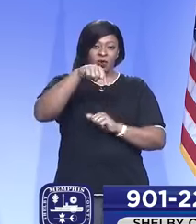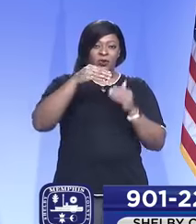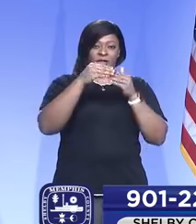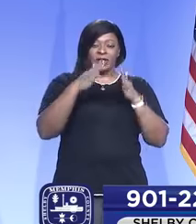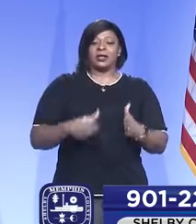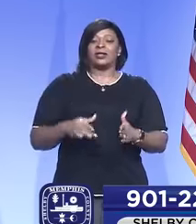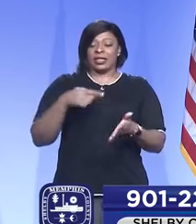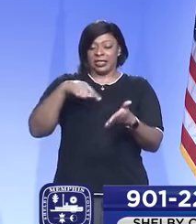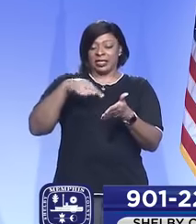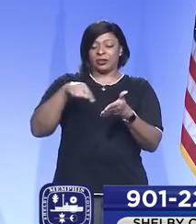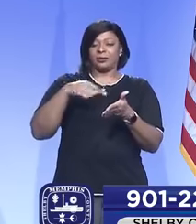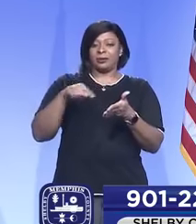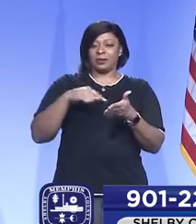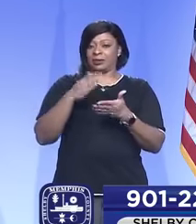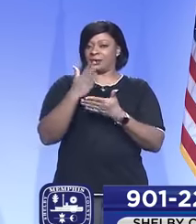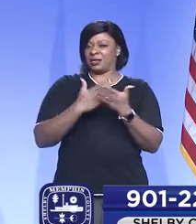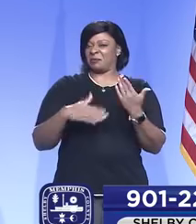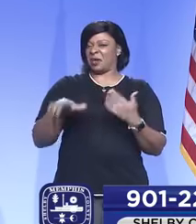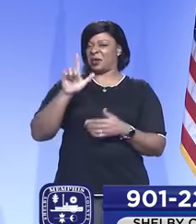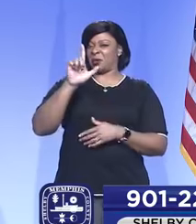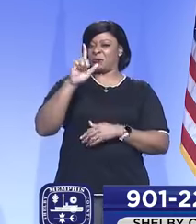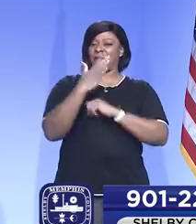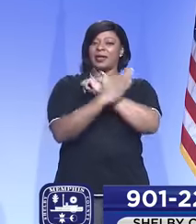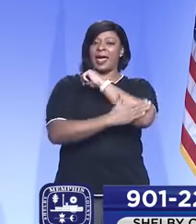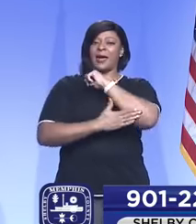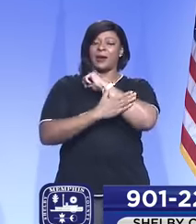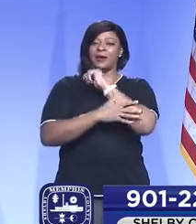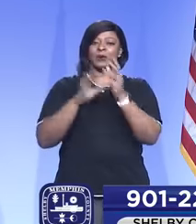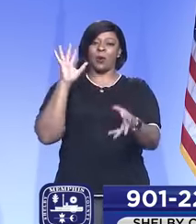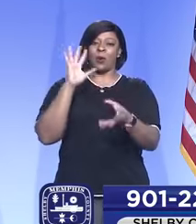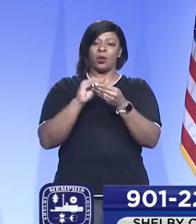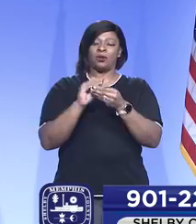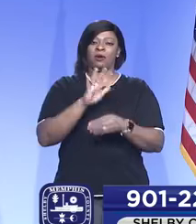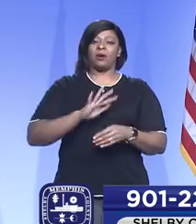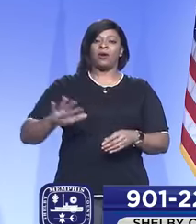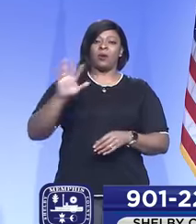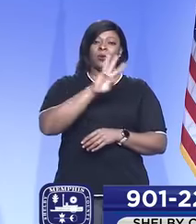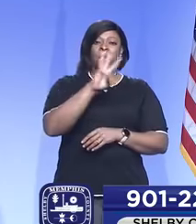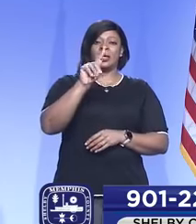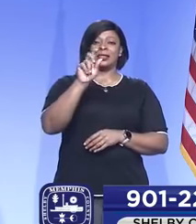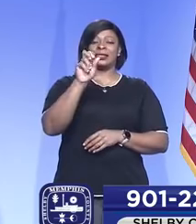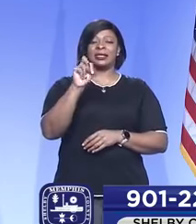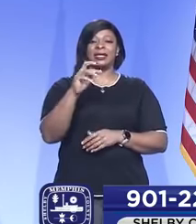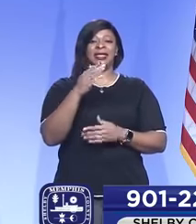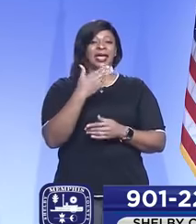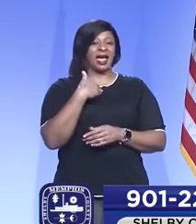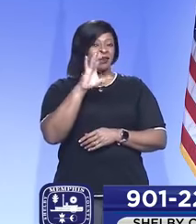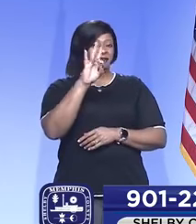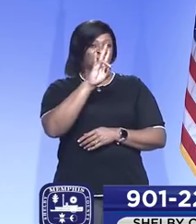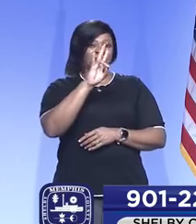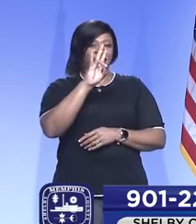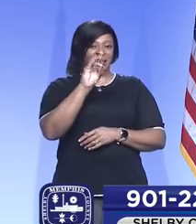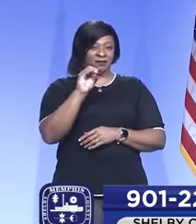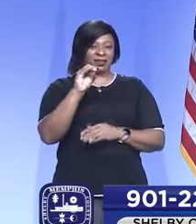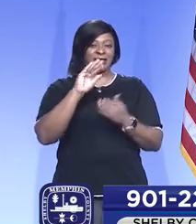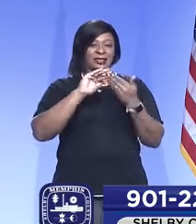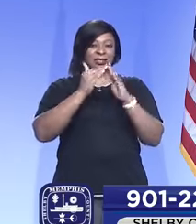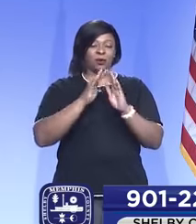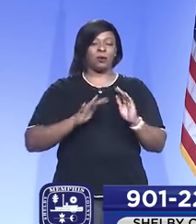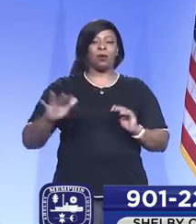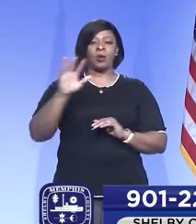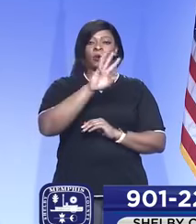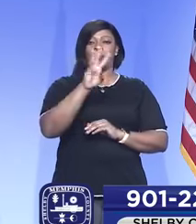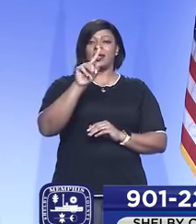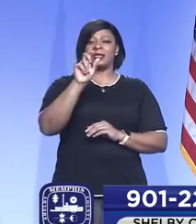this week. There are some 21 counties across West Tennessee, and there are 70 cities across West